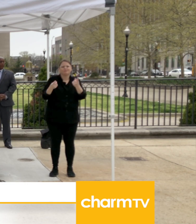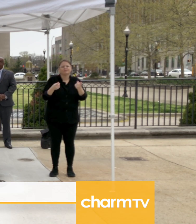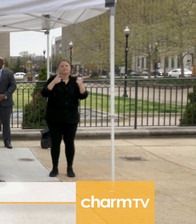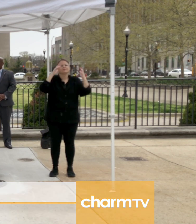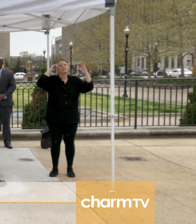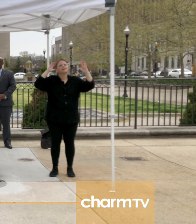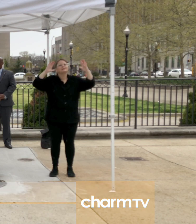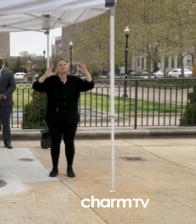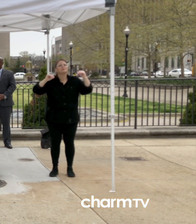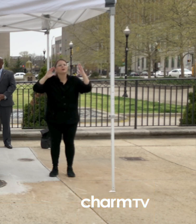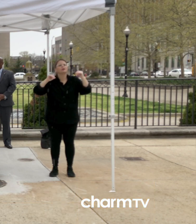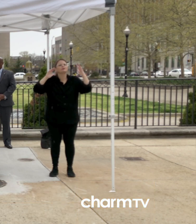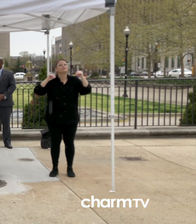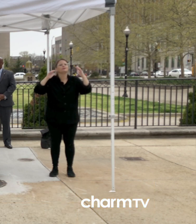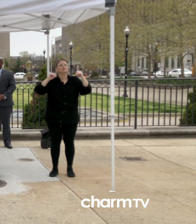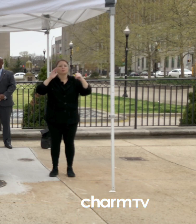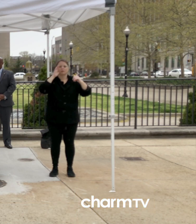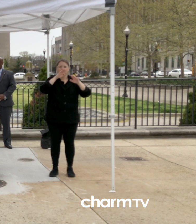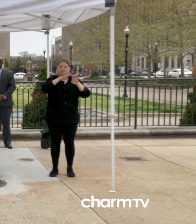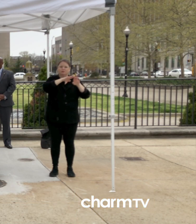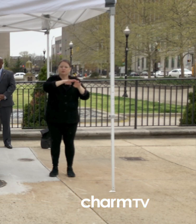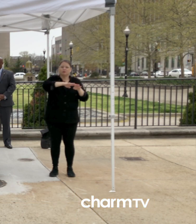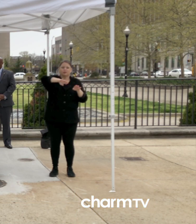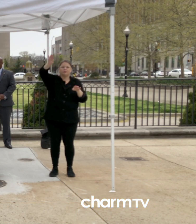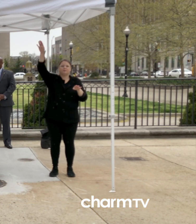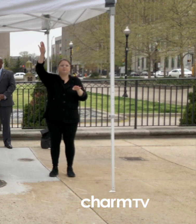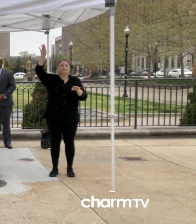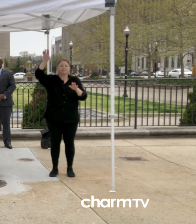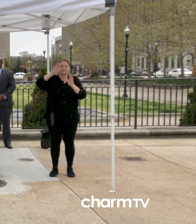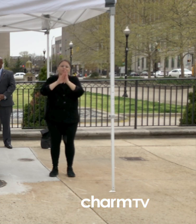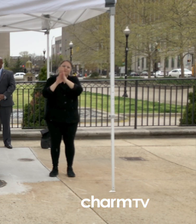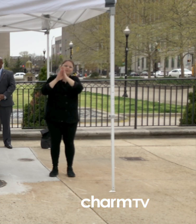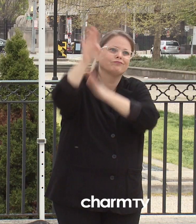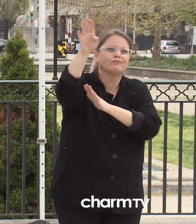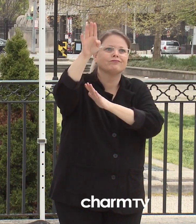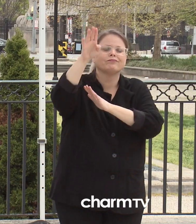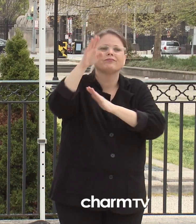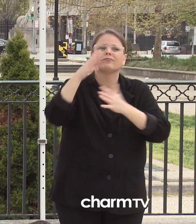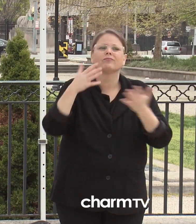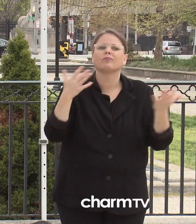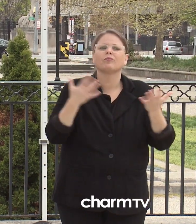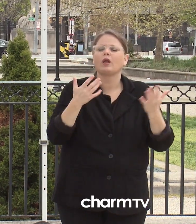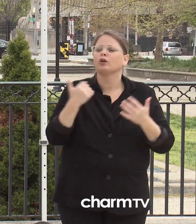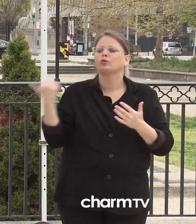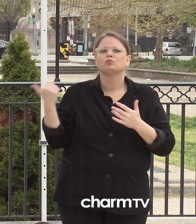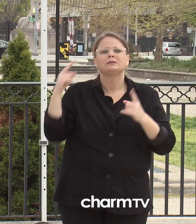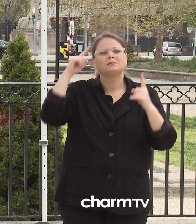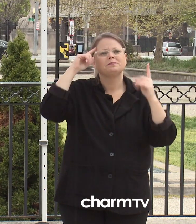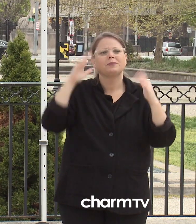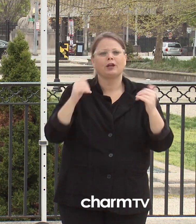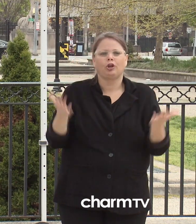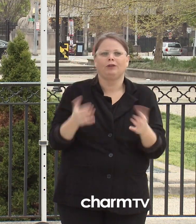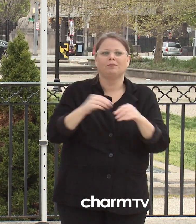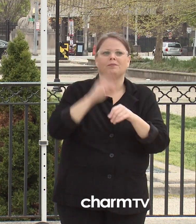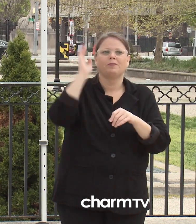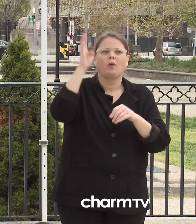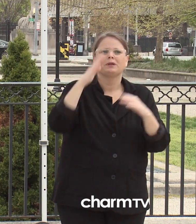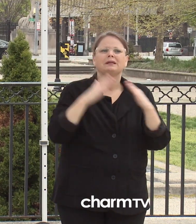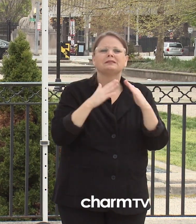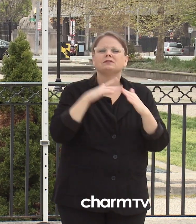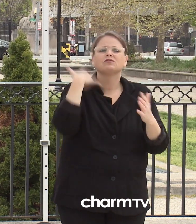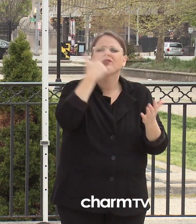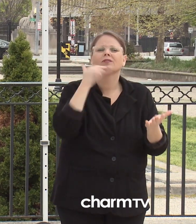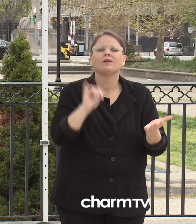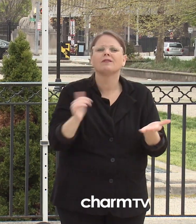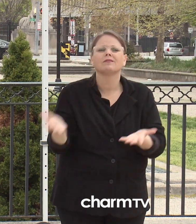in cases. What are you expecting the followers to do? So I think we're looking at the same models that the state is looking